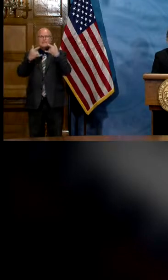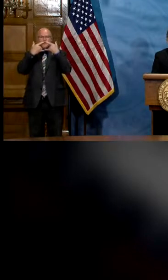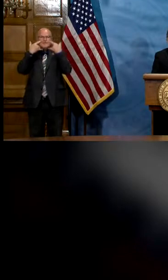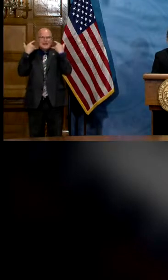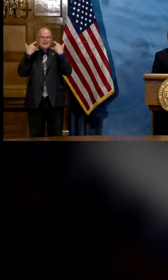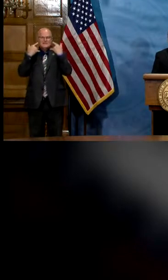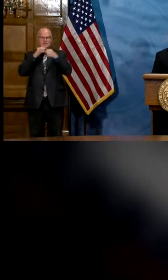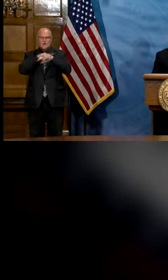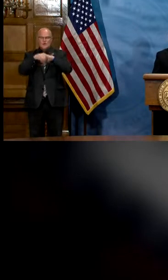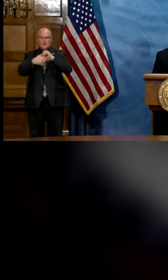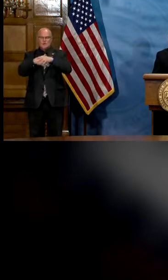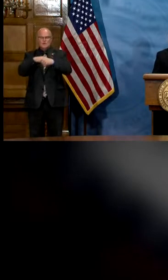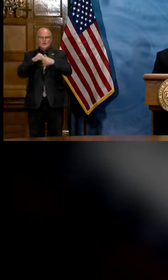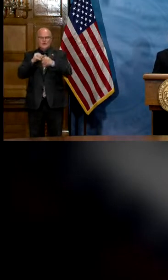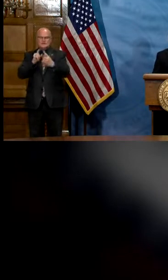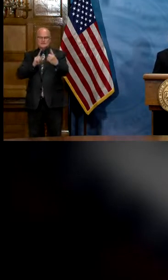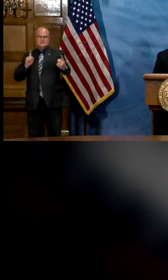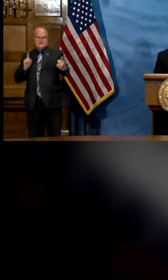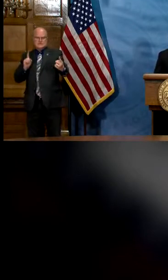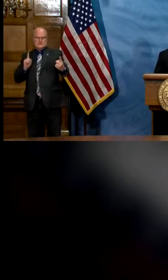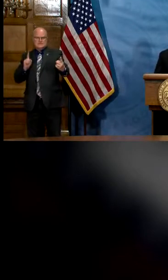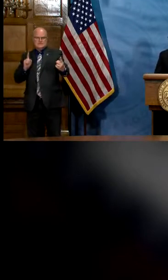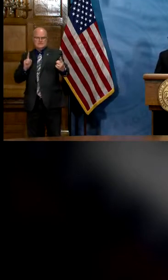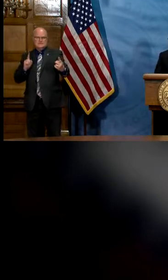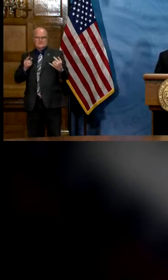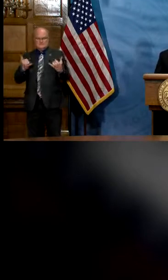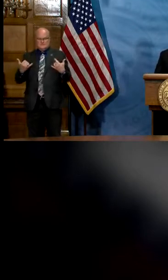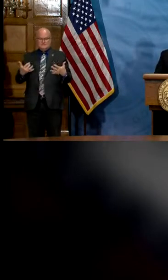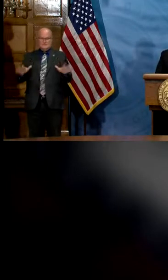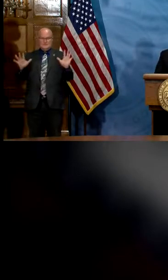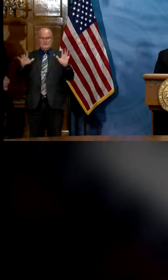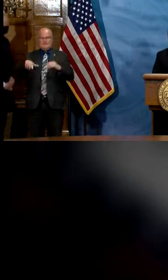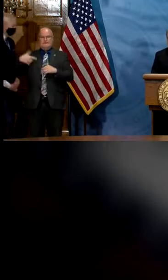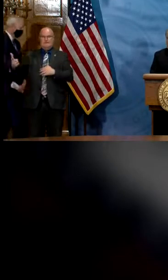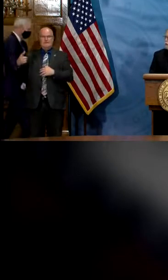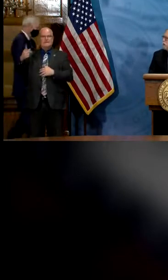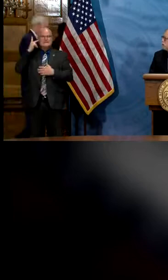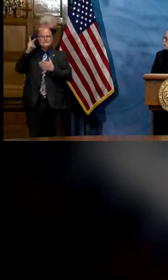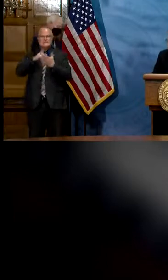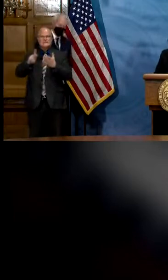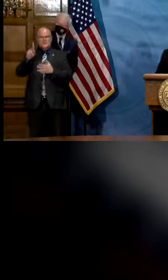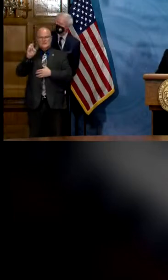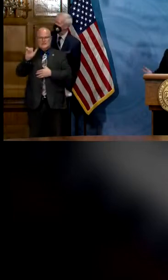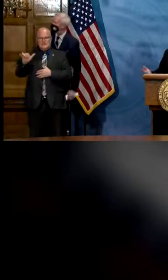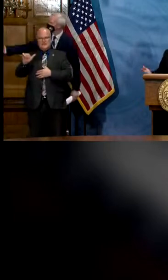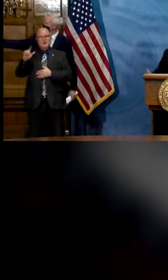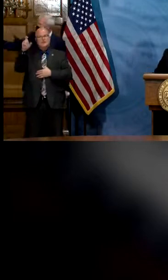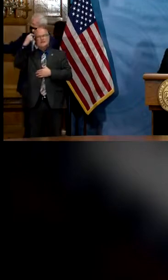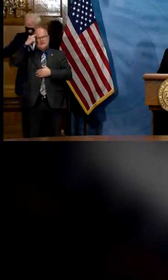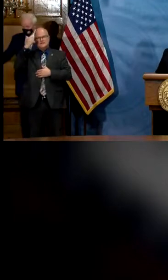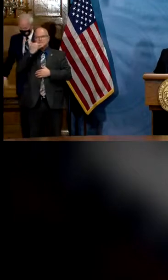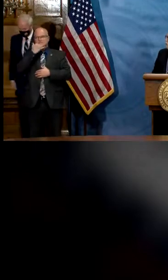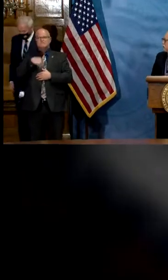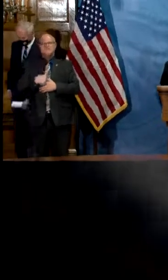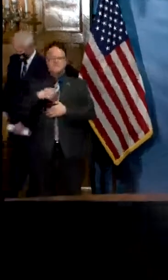washing your hands and watching your distance so i'll end here and uh turn this over to secretary key forgive me to the governor